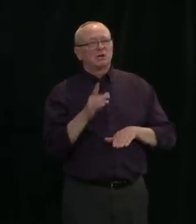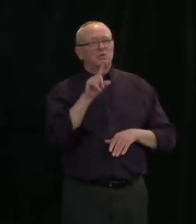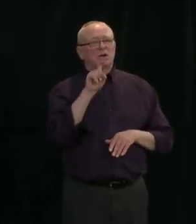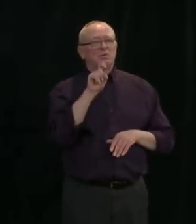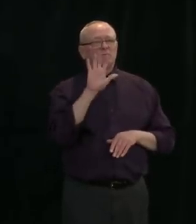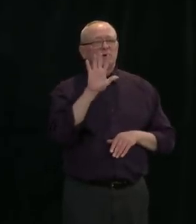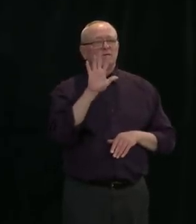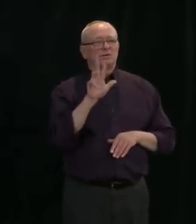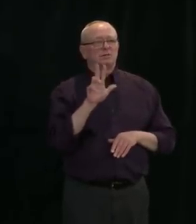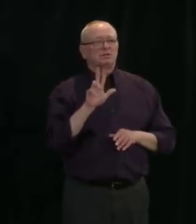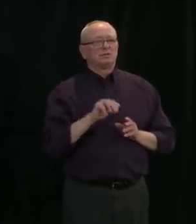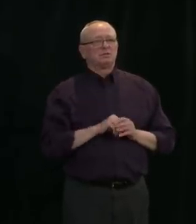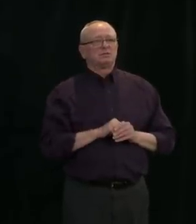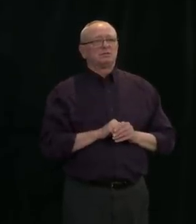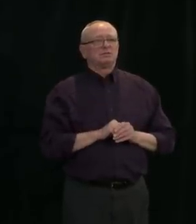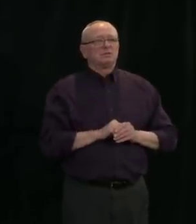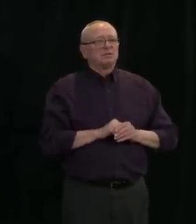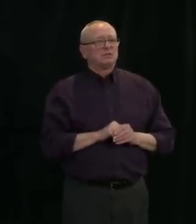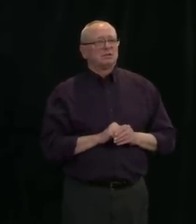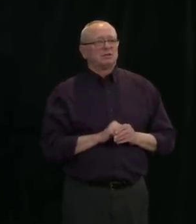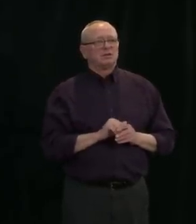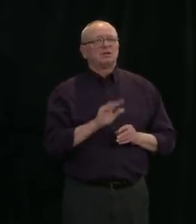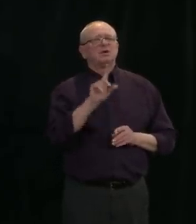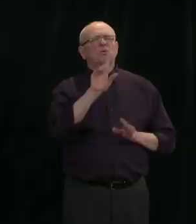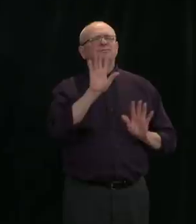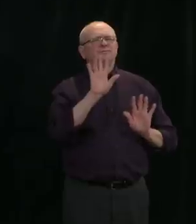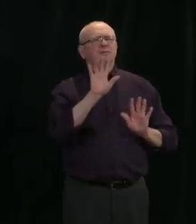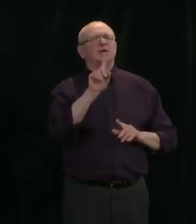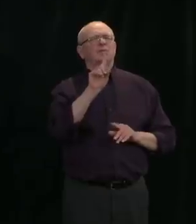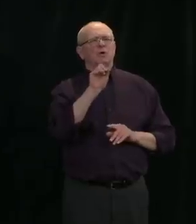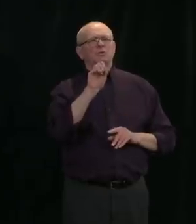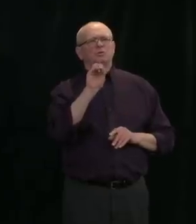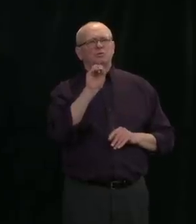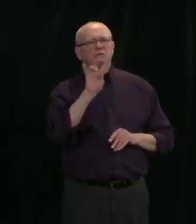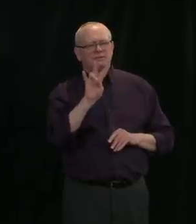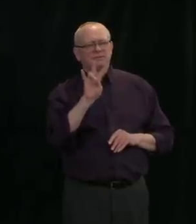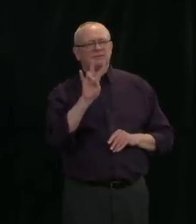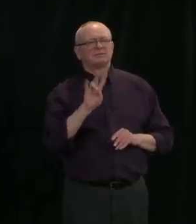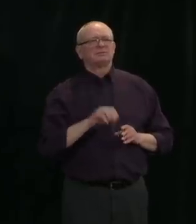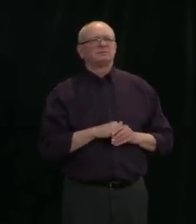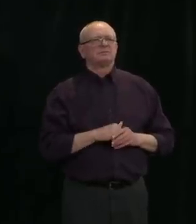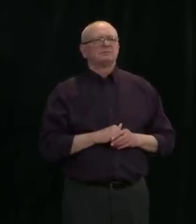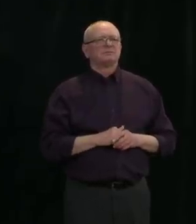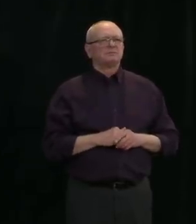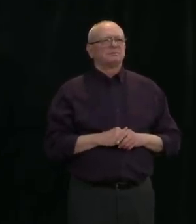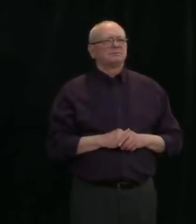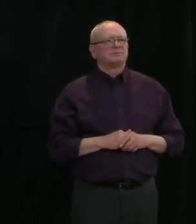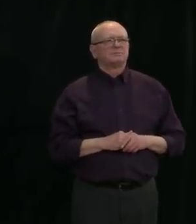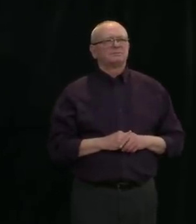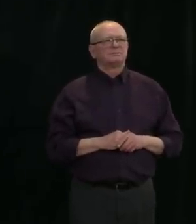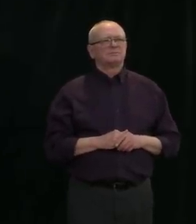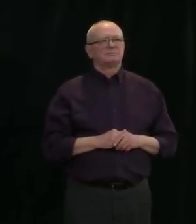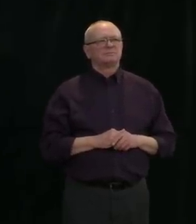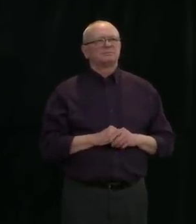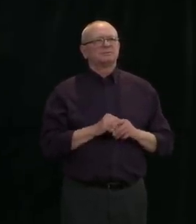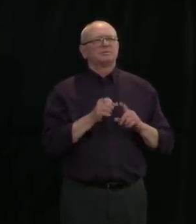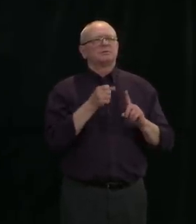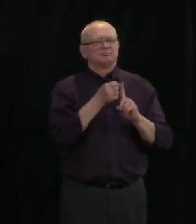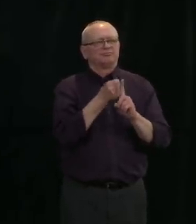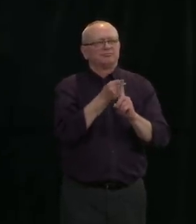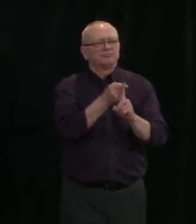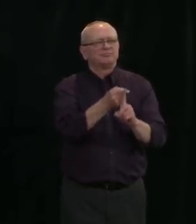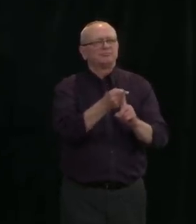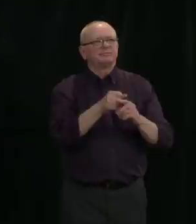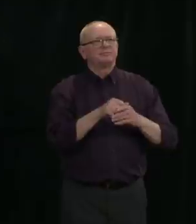hours, bringing the total to 1,075, and it is my sad duty to report five additional deaths of